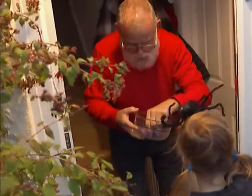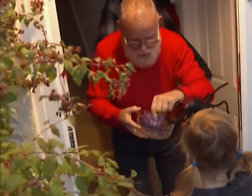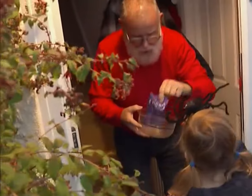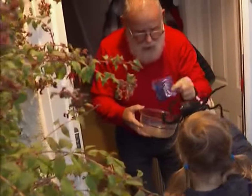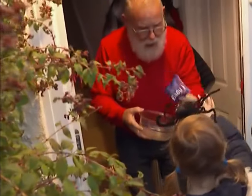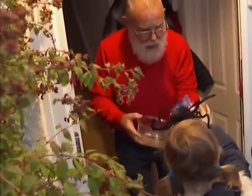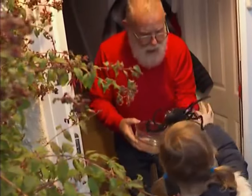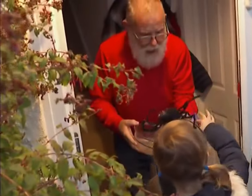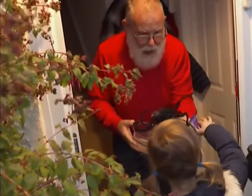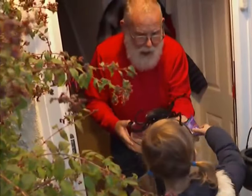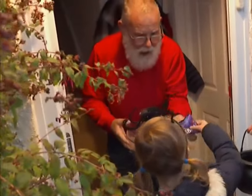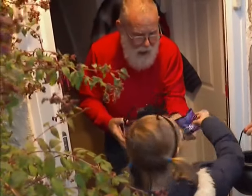Door number one, success.